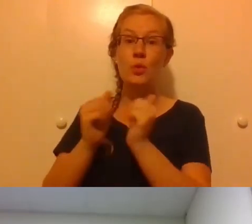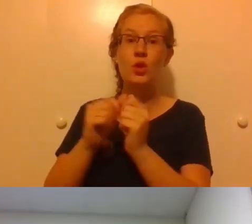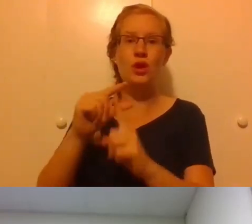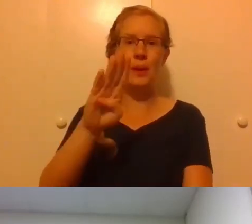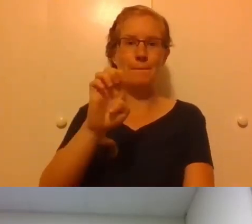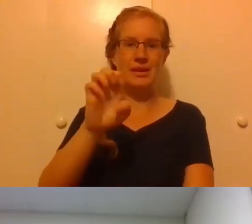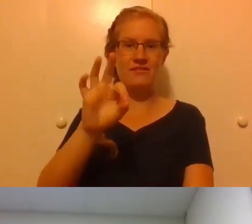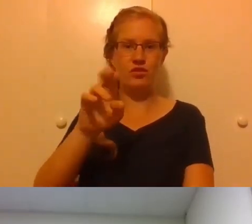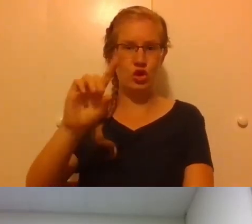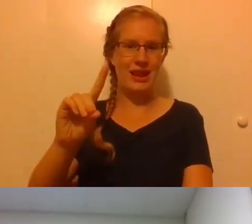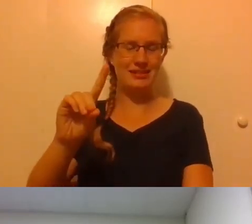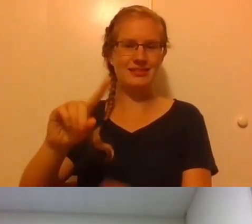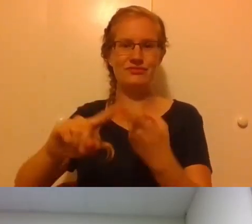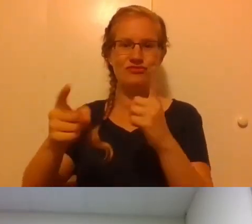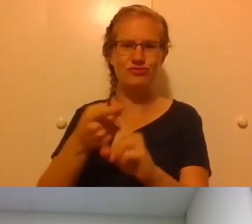with the word befriend.